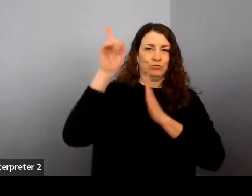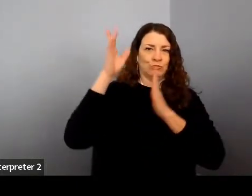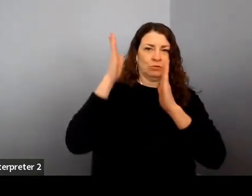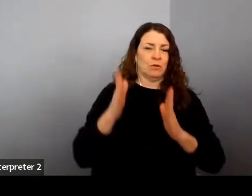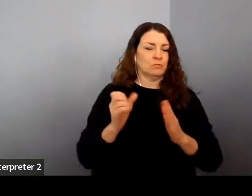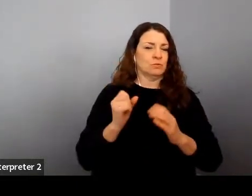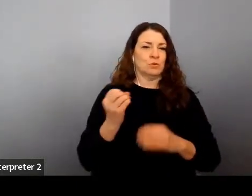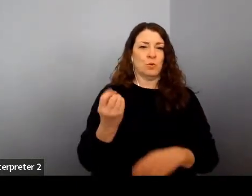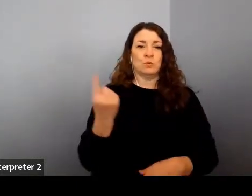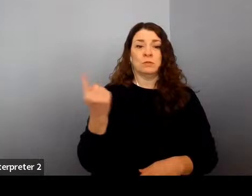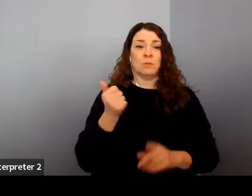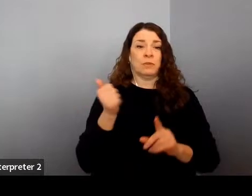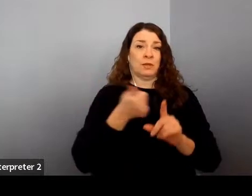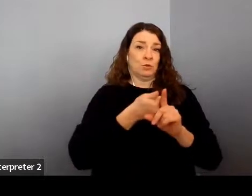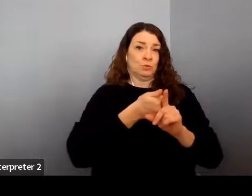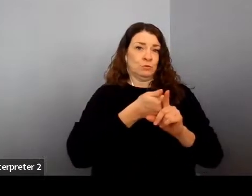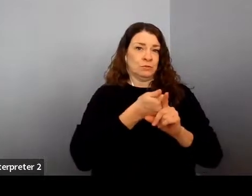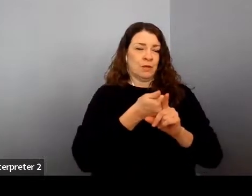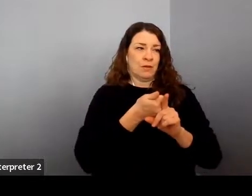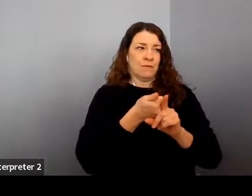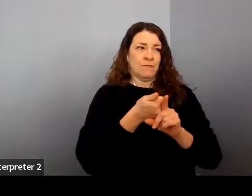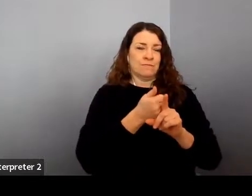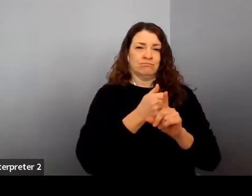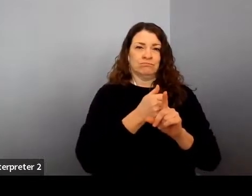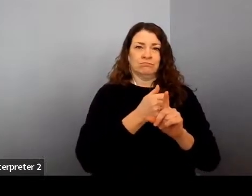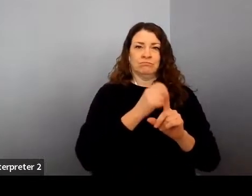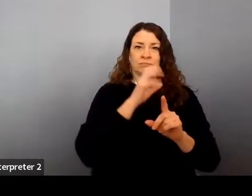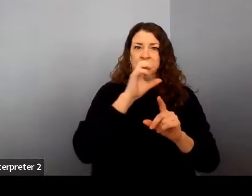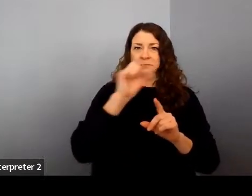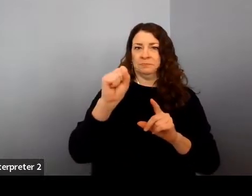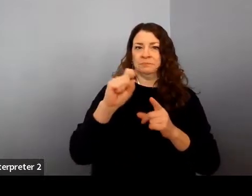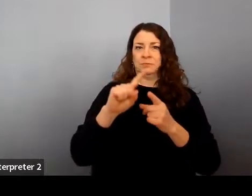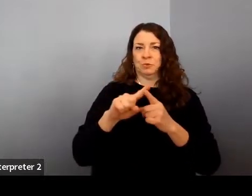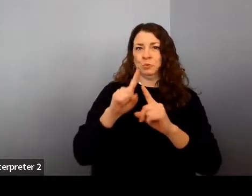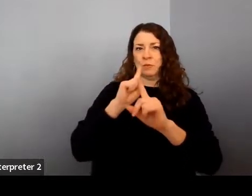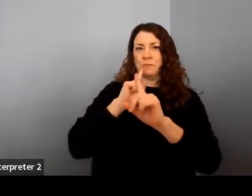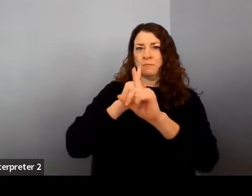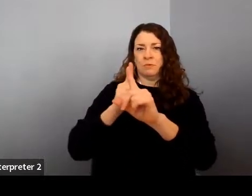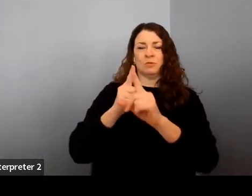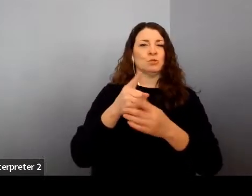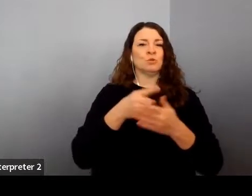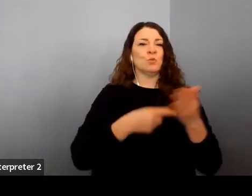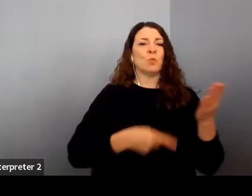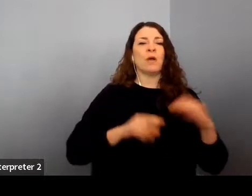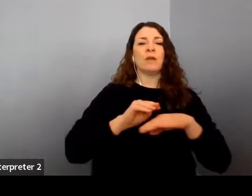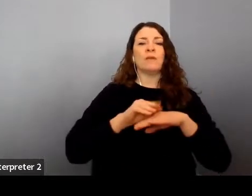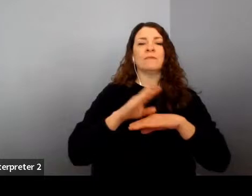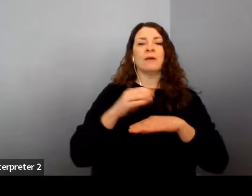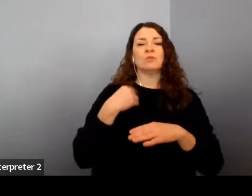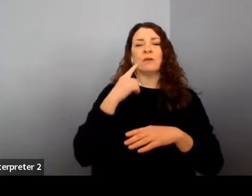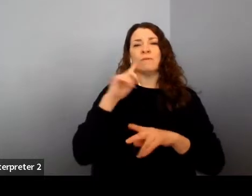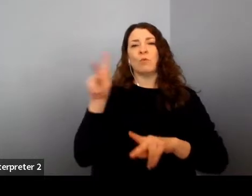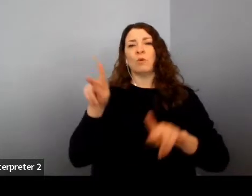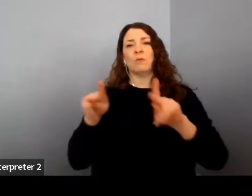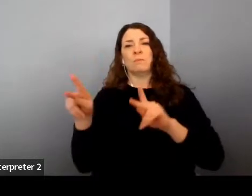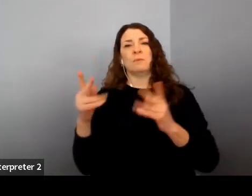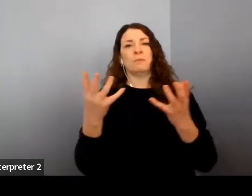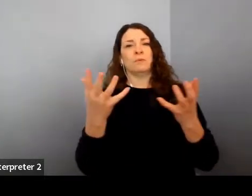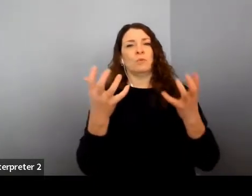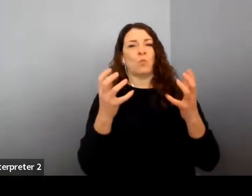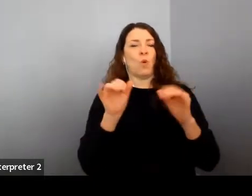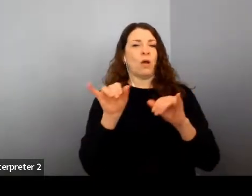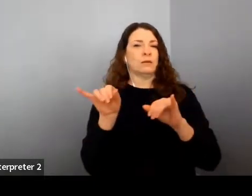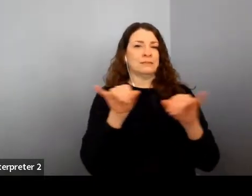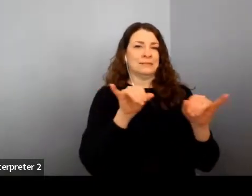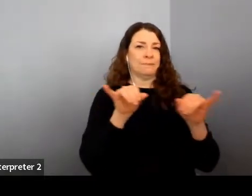who's also attracted to the mission, what advice do you have for those types of individuals seeking the career similar